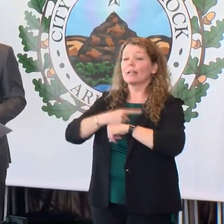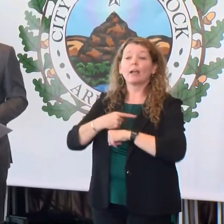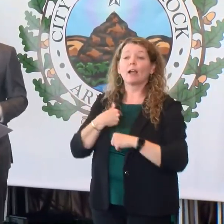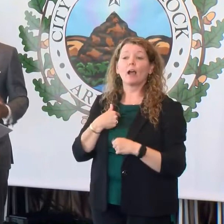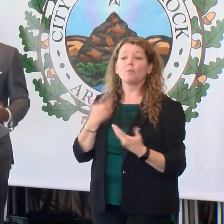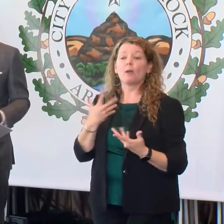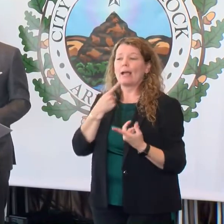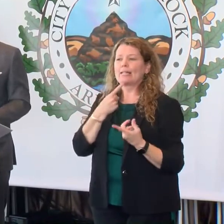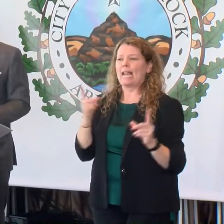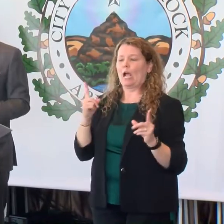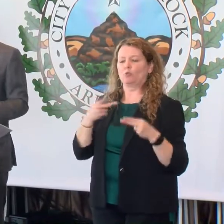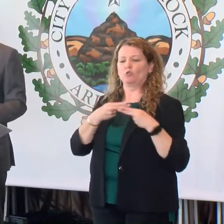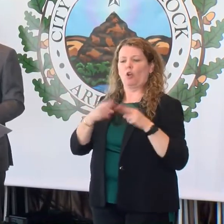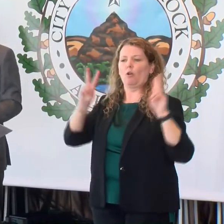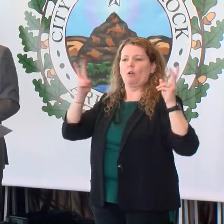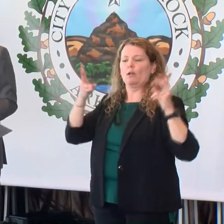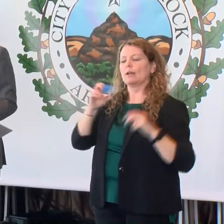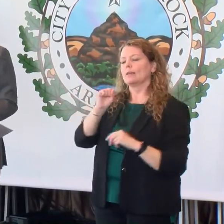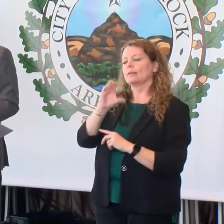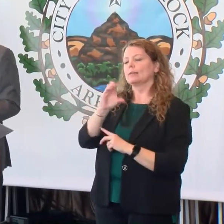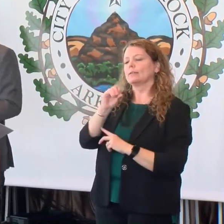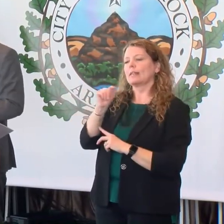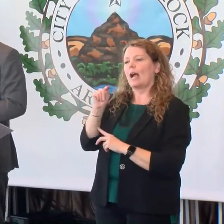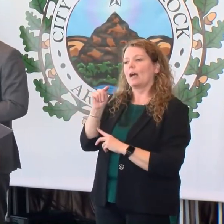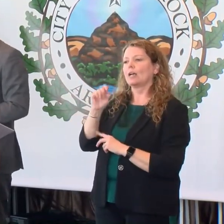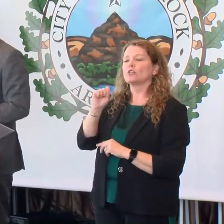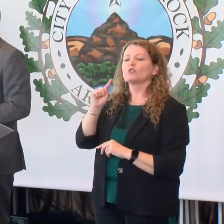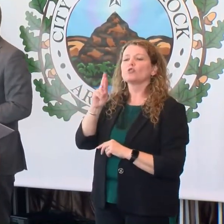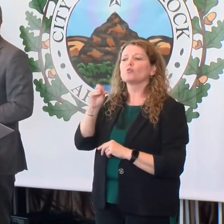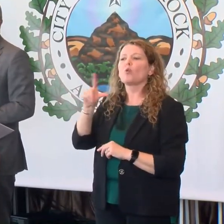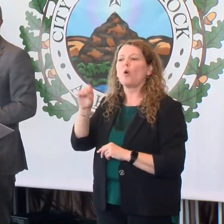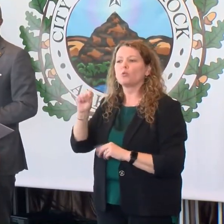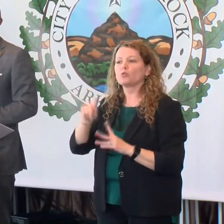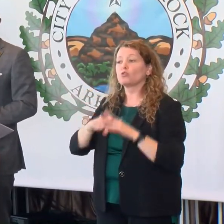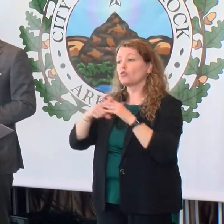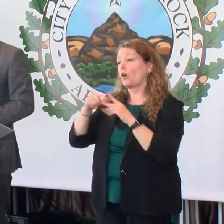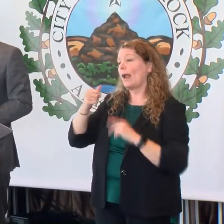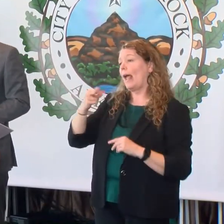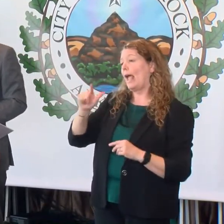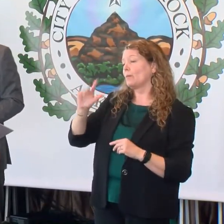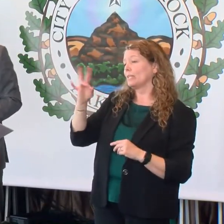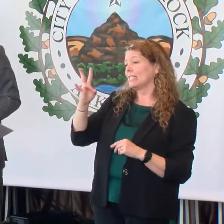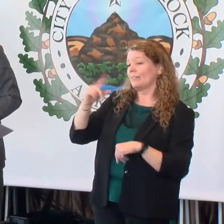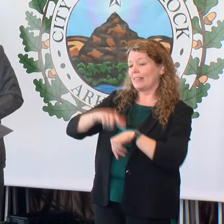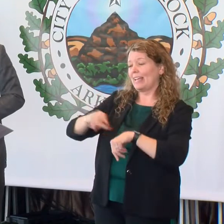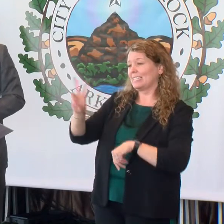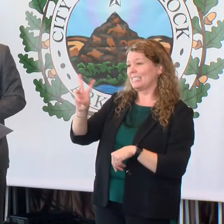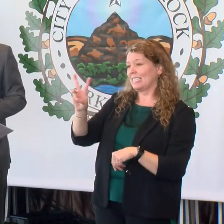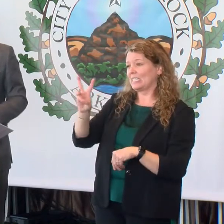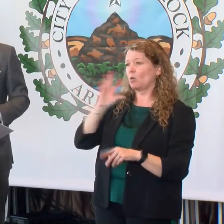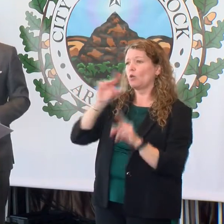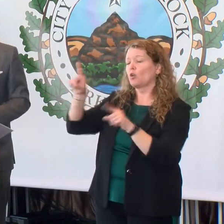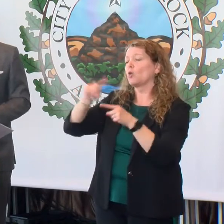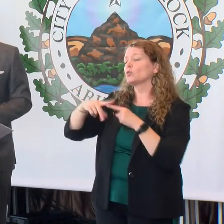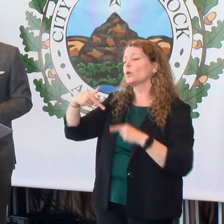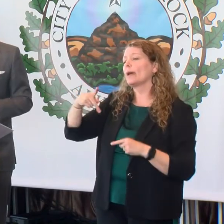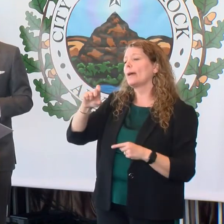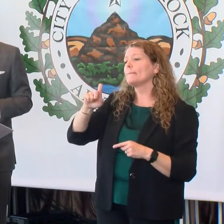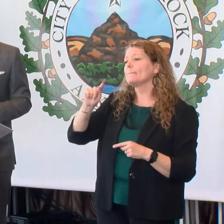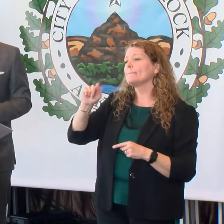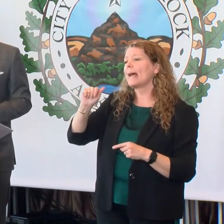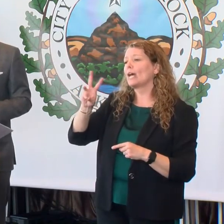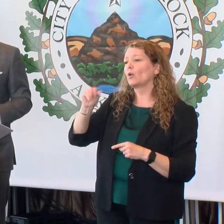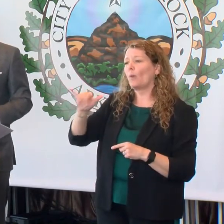our Scott Strolls that we'll be going, starting April the 7th at 6 p.m., we'll be going to the Pettaway and South All-Maine